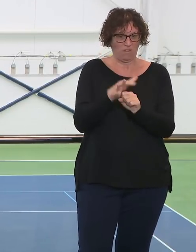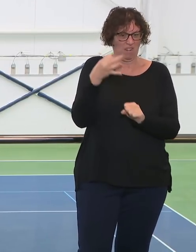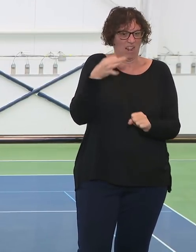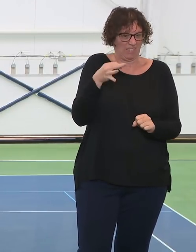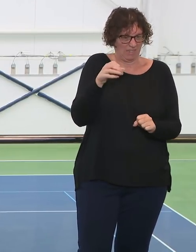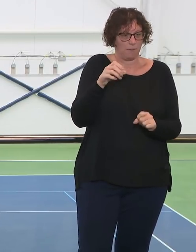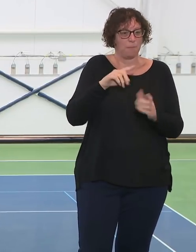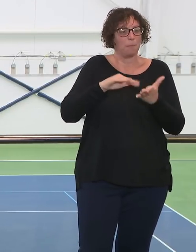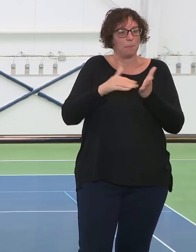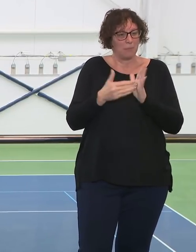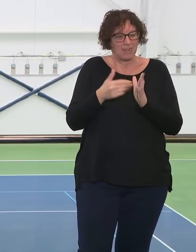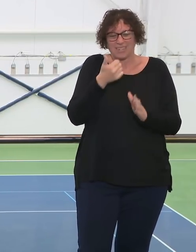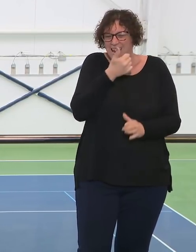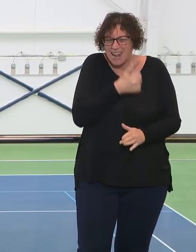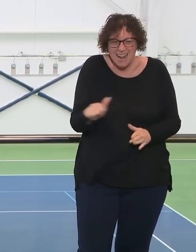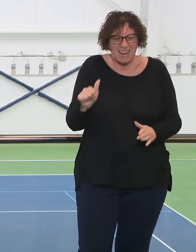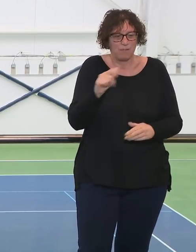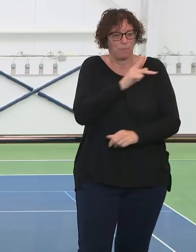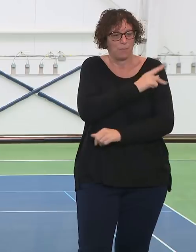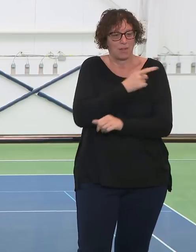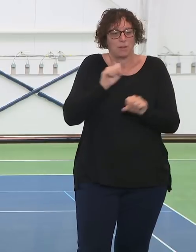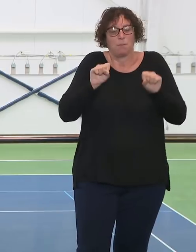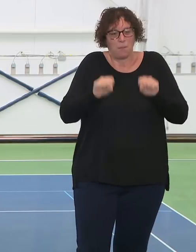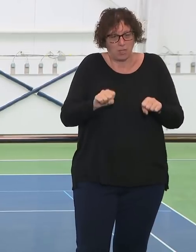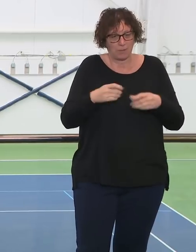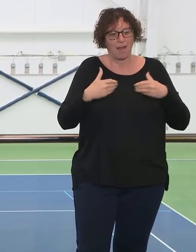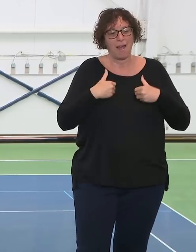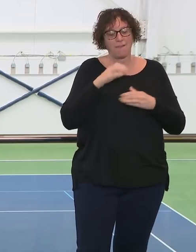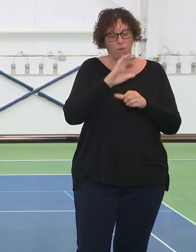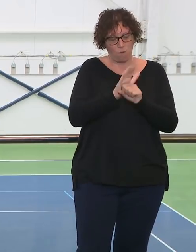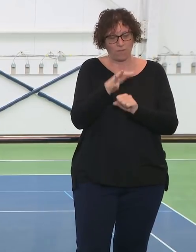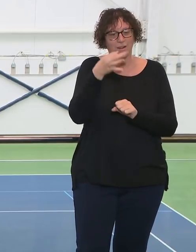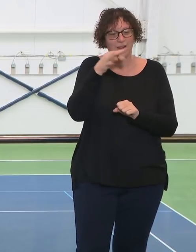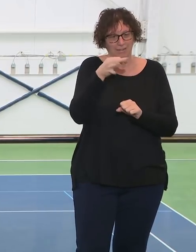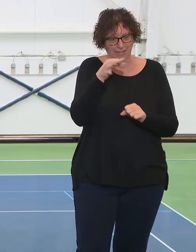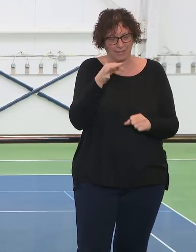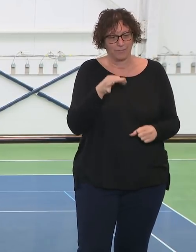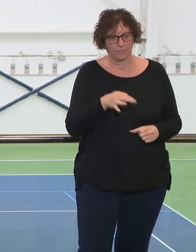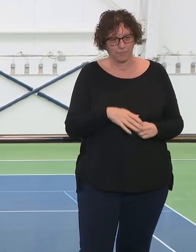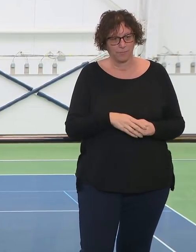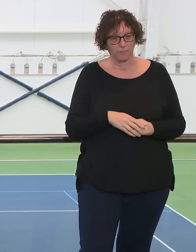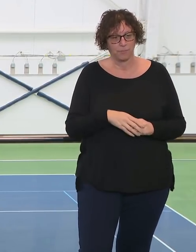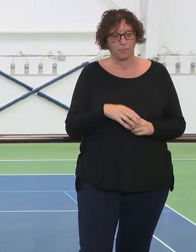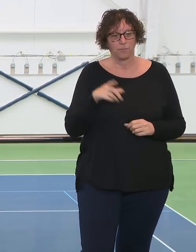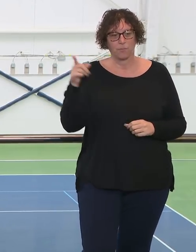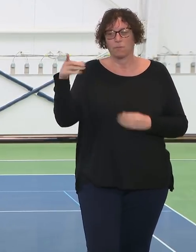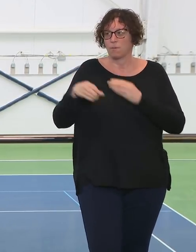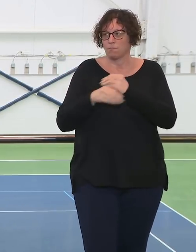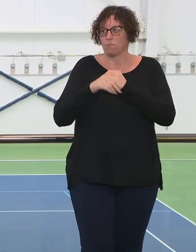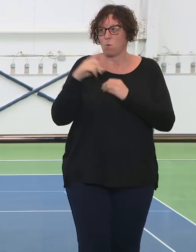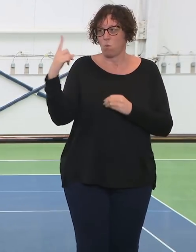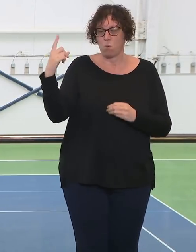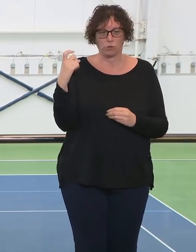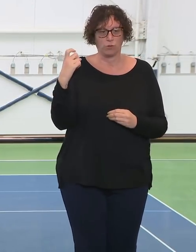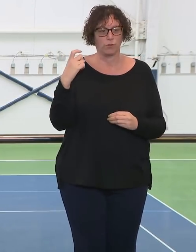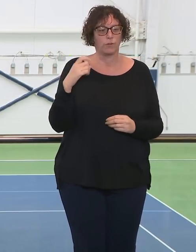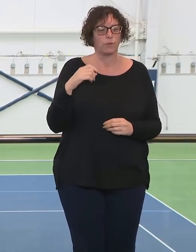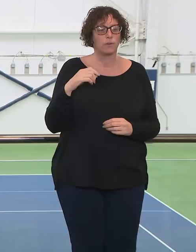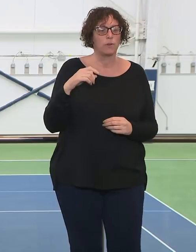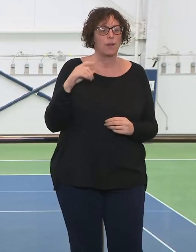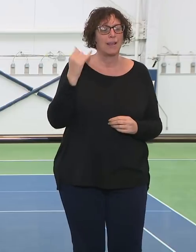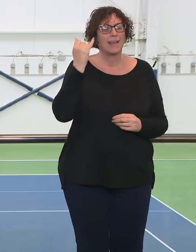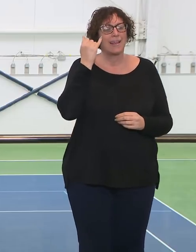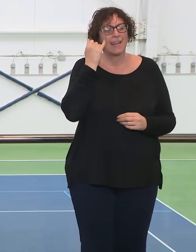sent away from the hospital to other facilities, including here, what kind of precautions have to be taken just